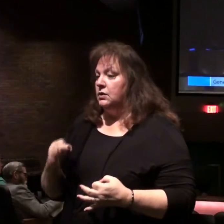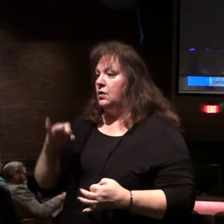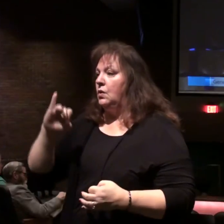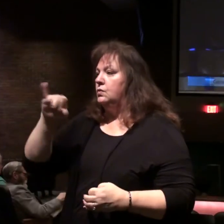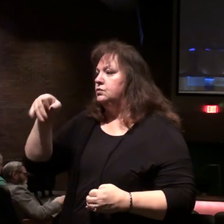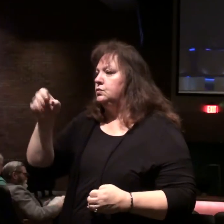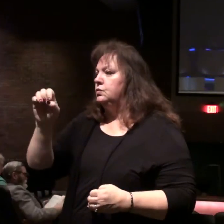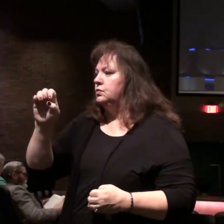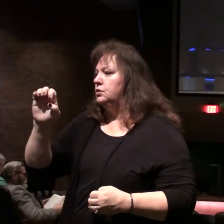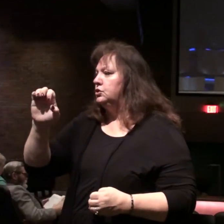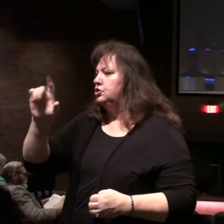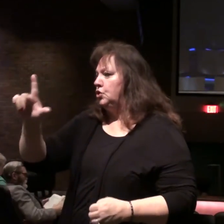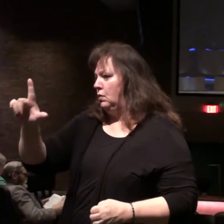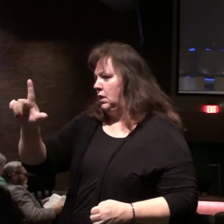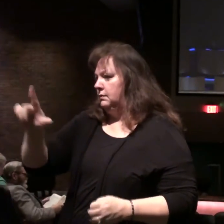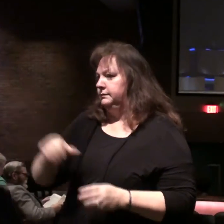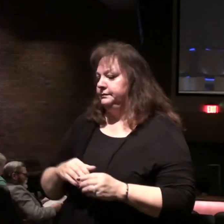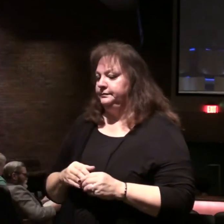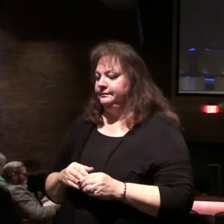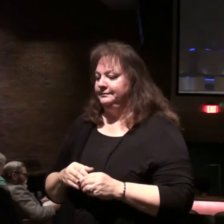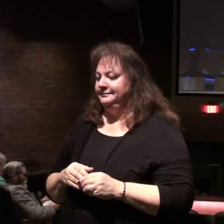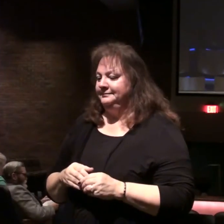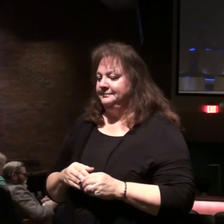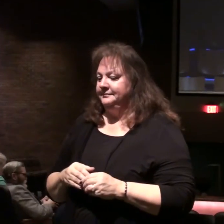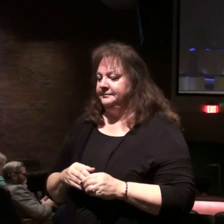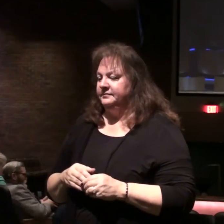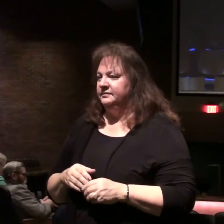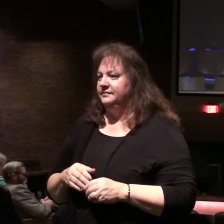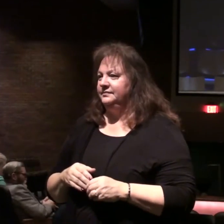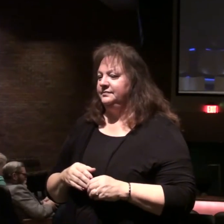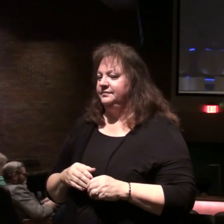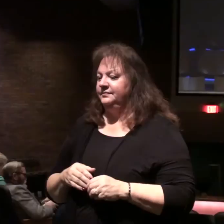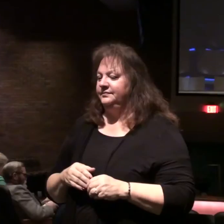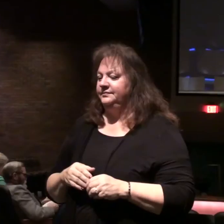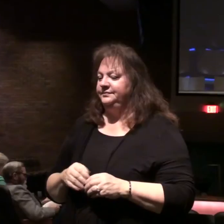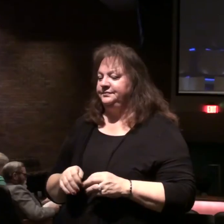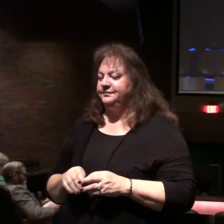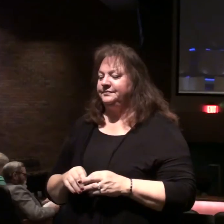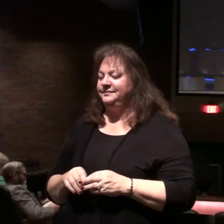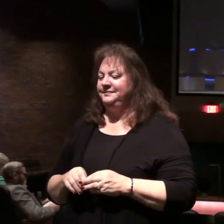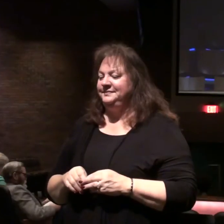Joel. Joel. You were thinking of that, right?